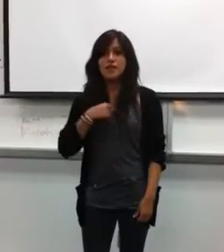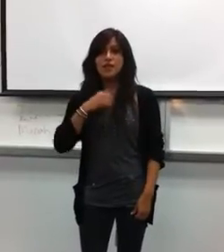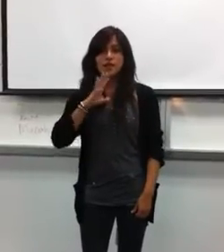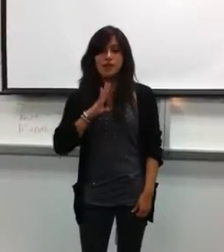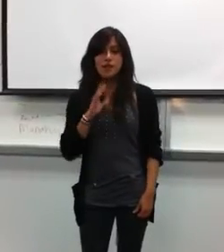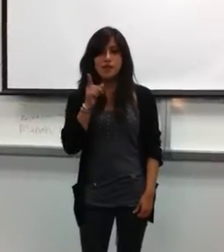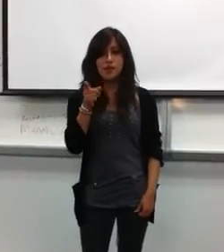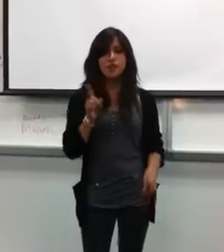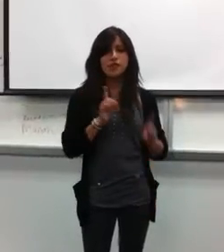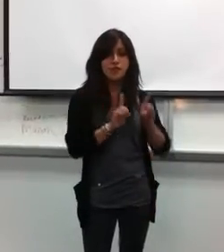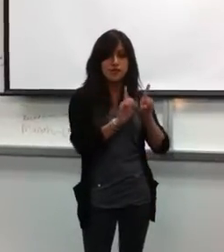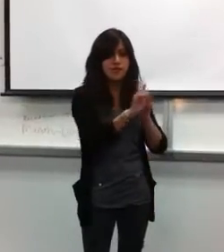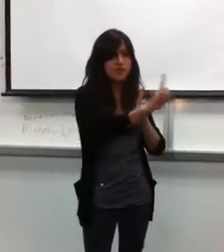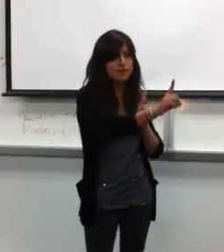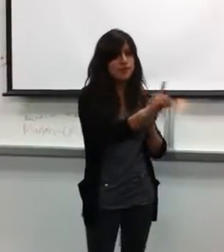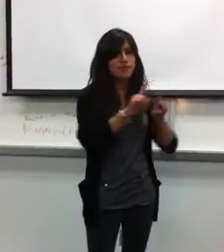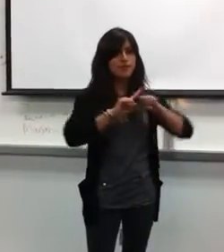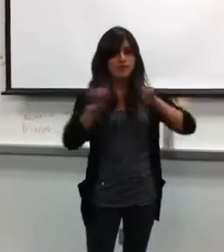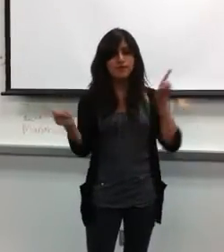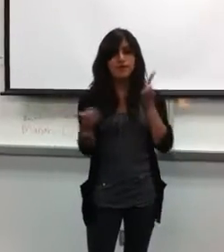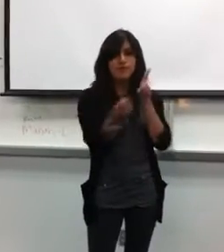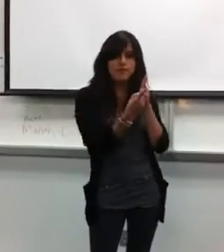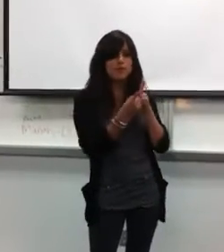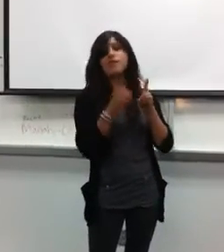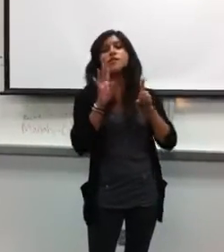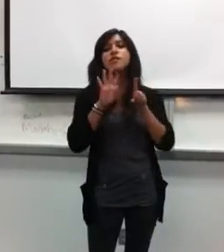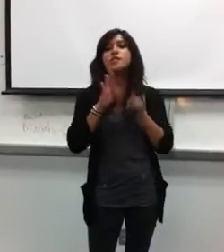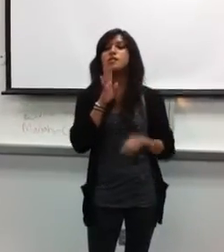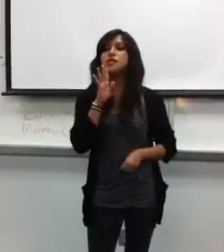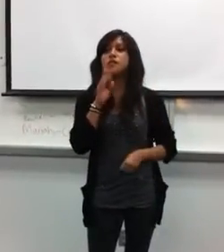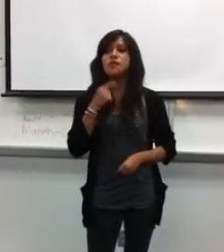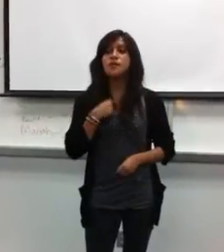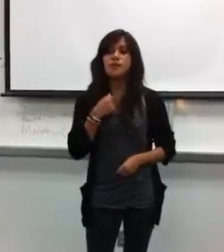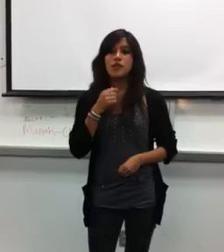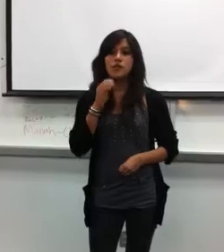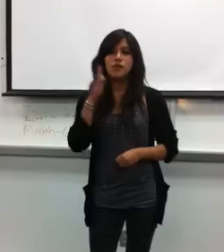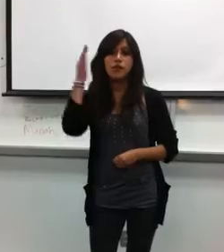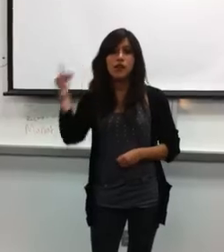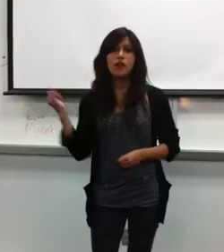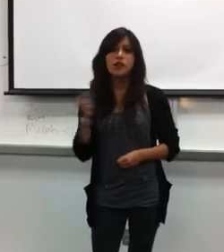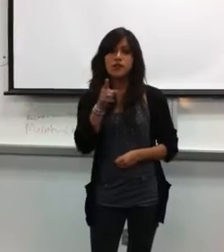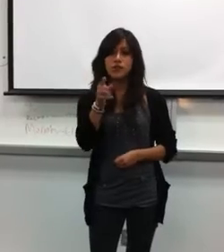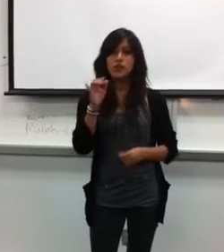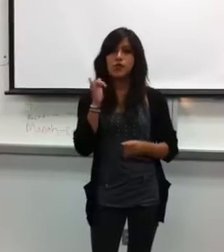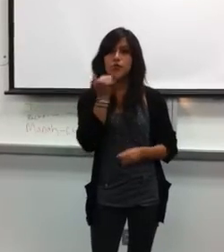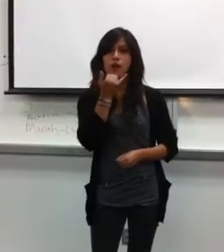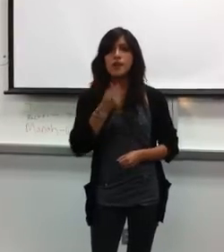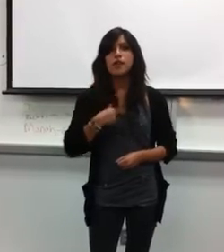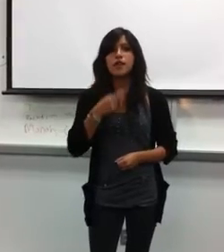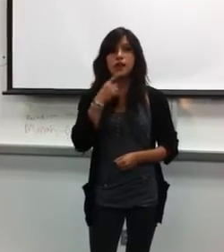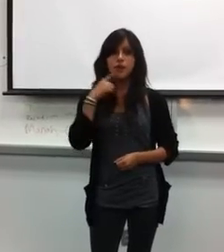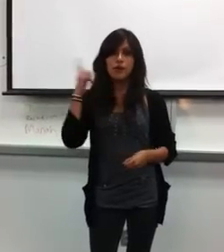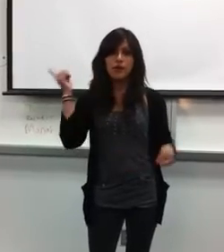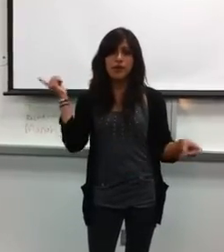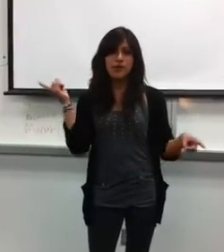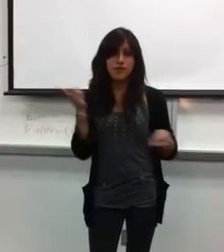I've been trying to keep you walking by, but you haven't thought about why. You were wrong and I was